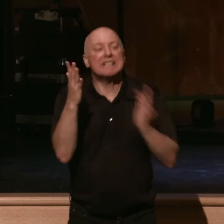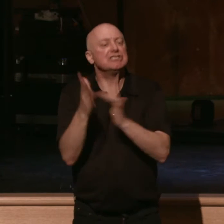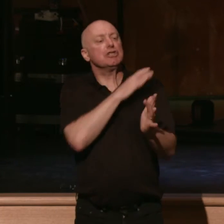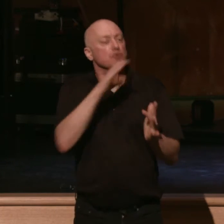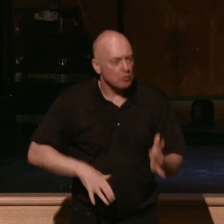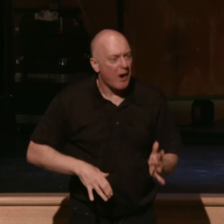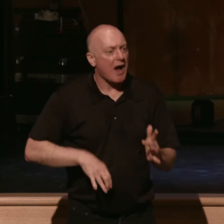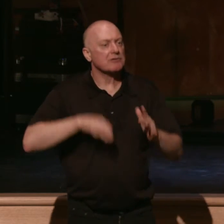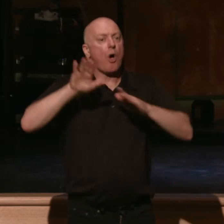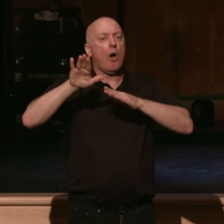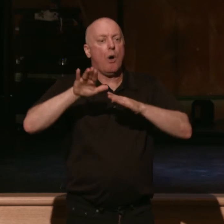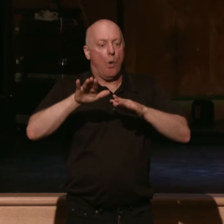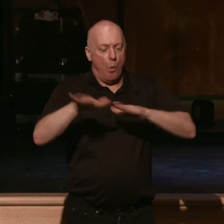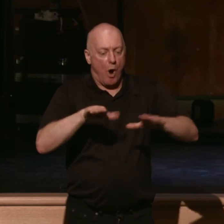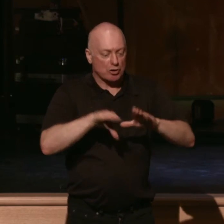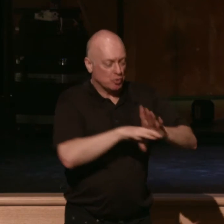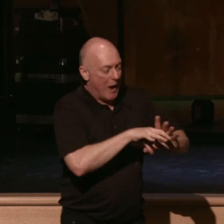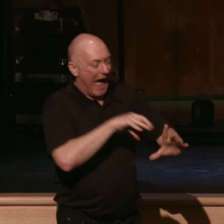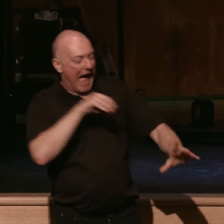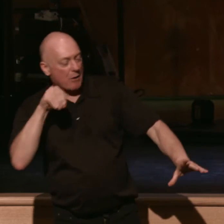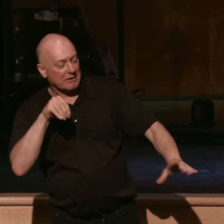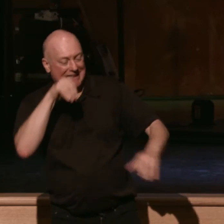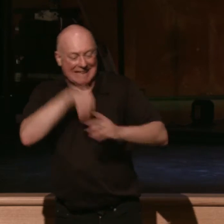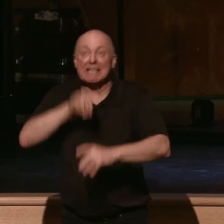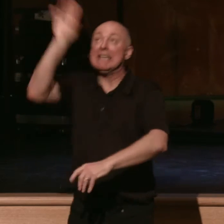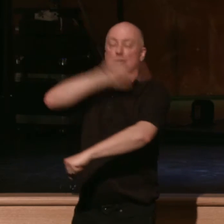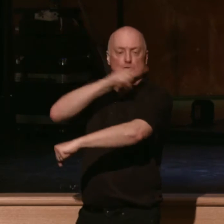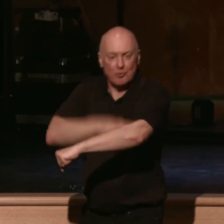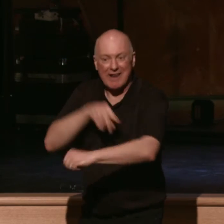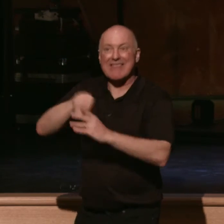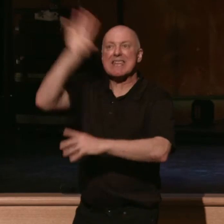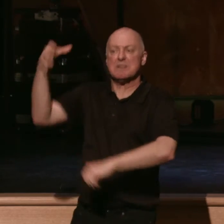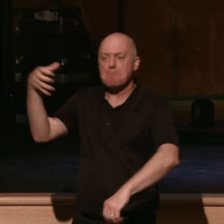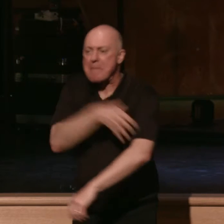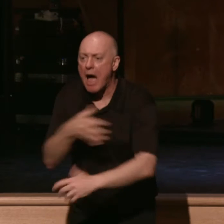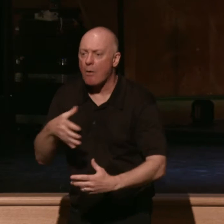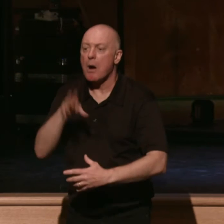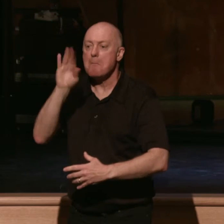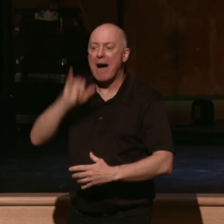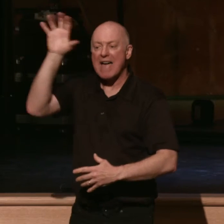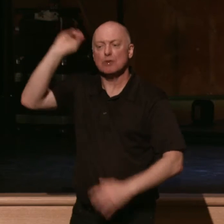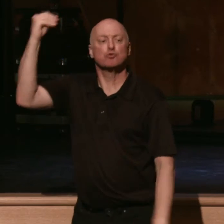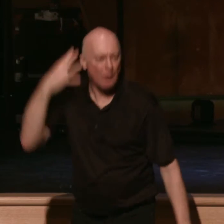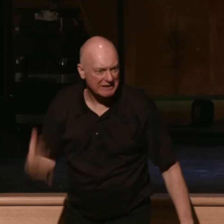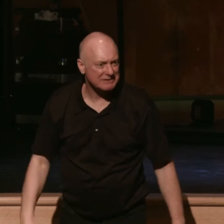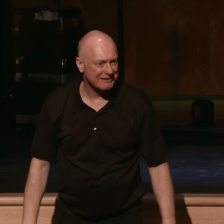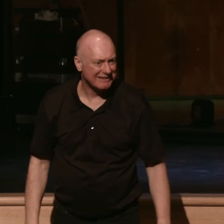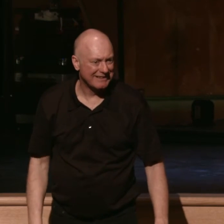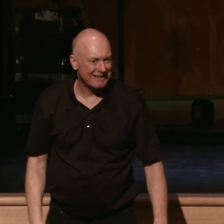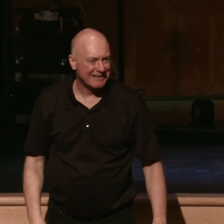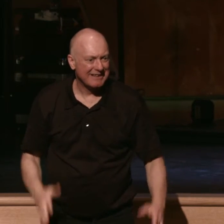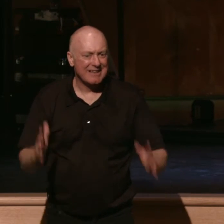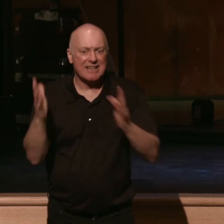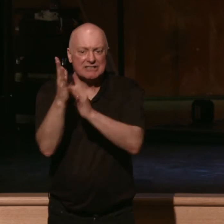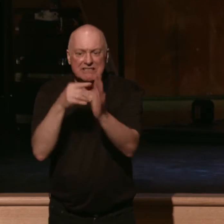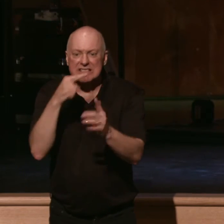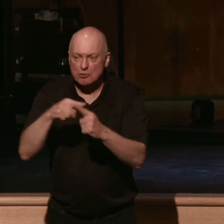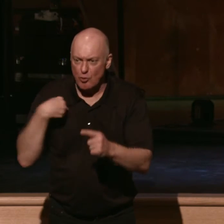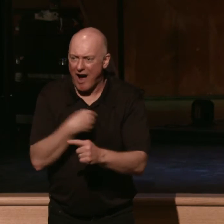walks you out in his strength, in his power, by his grace. Jesus says to us tonight, I,